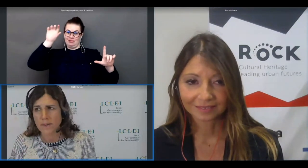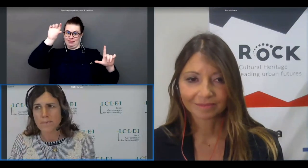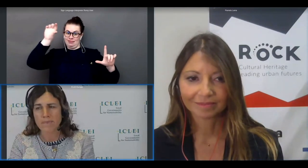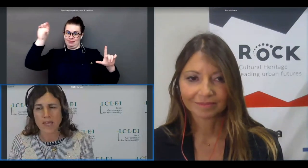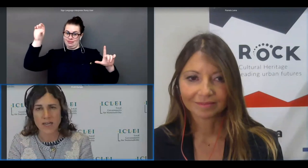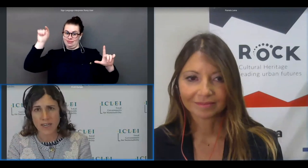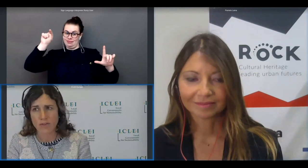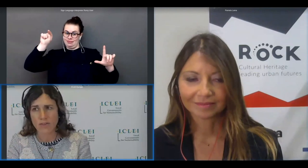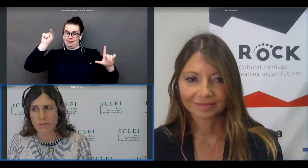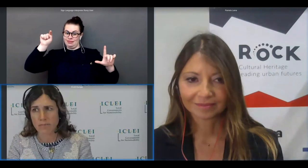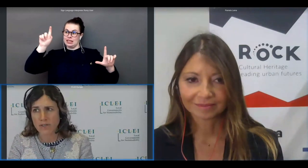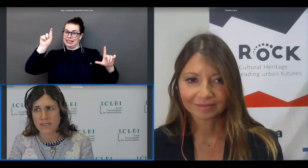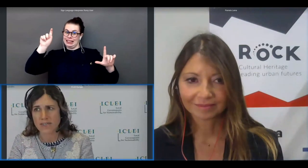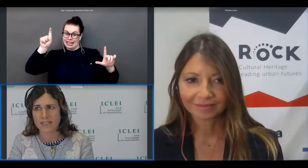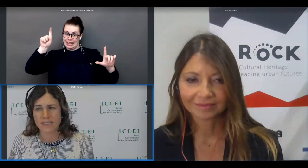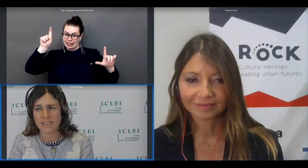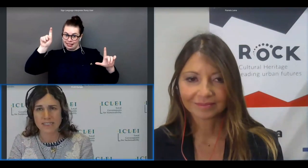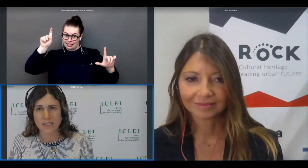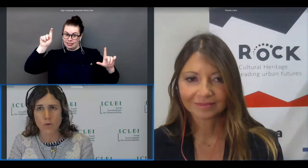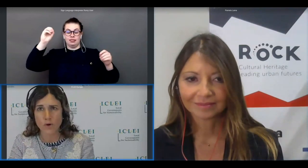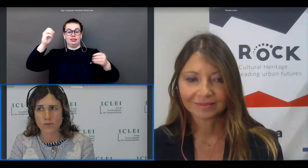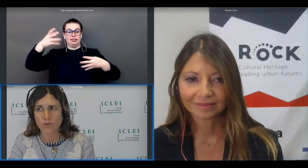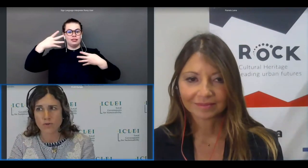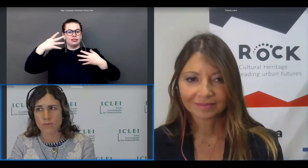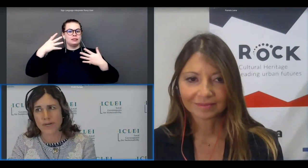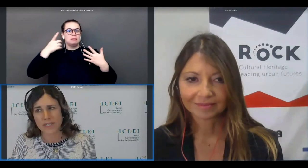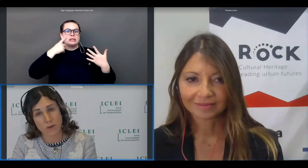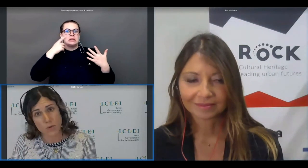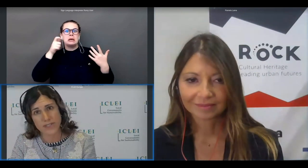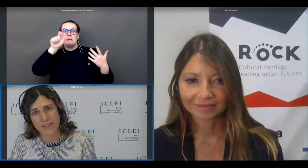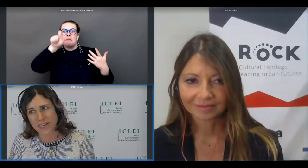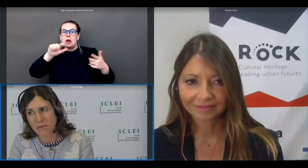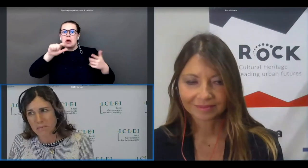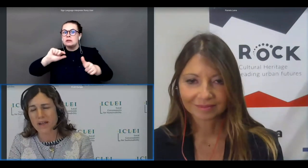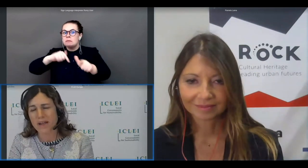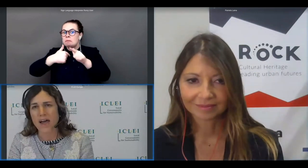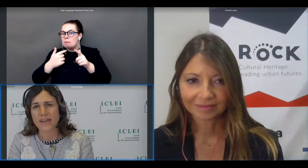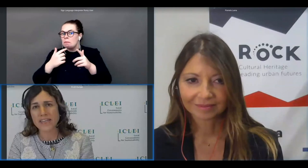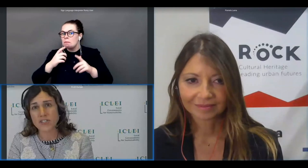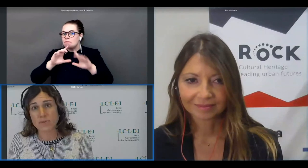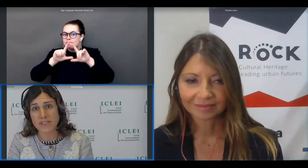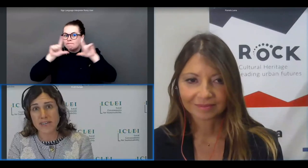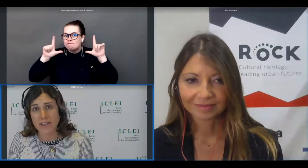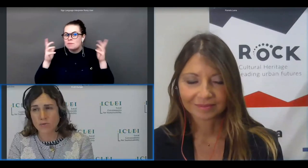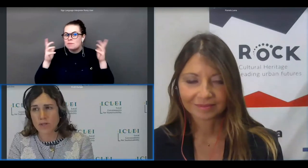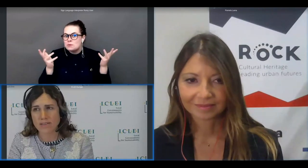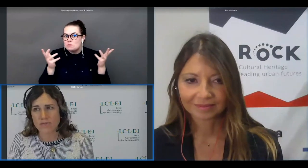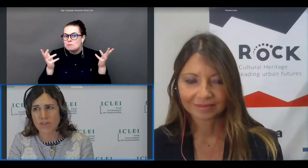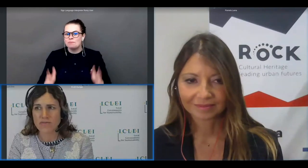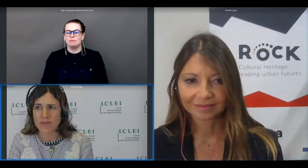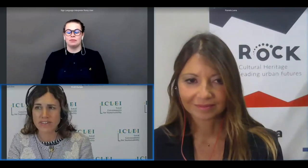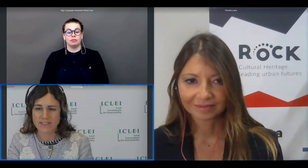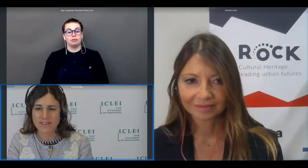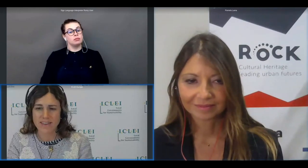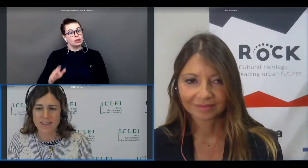corner of click on that box and see what or better who is coming up each speed date will last